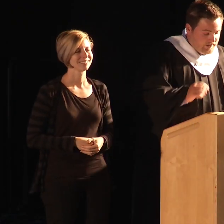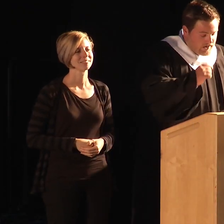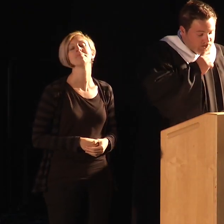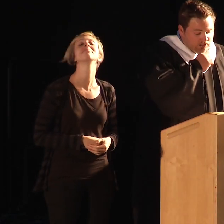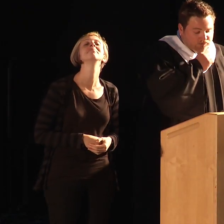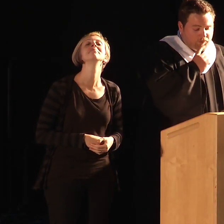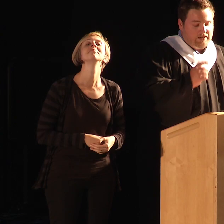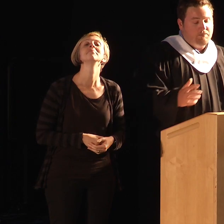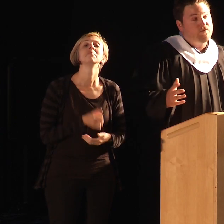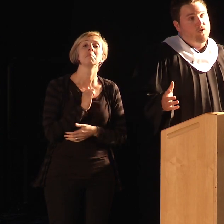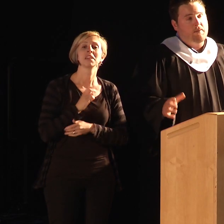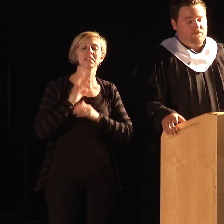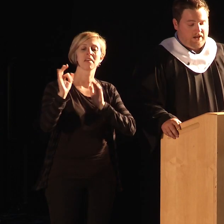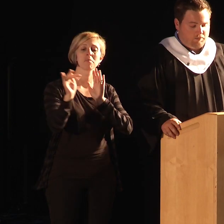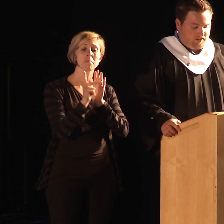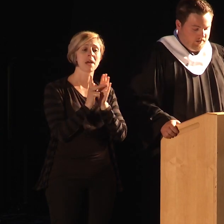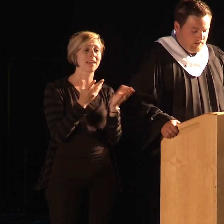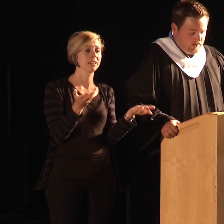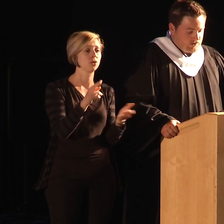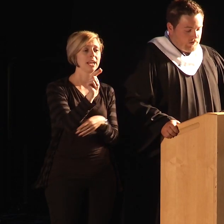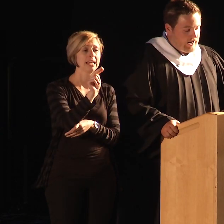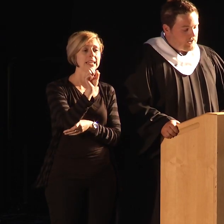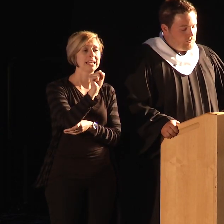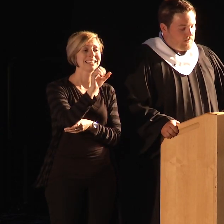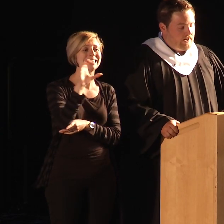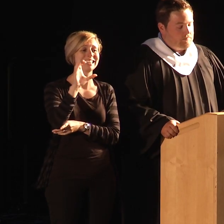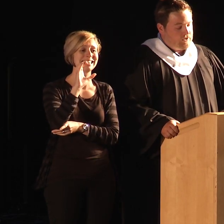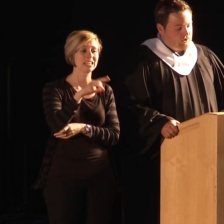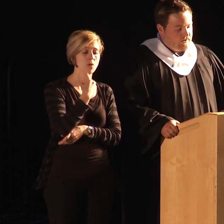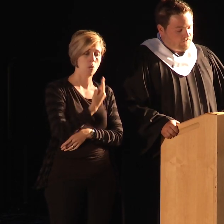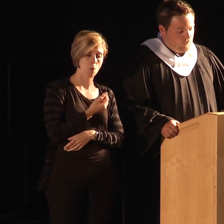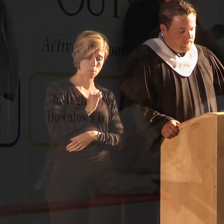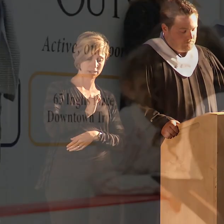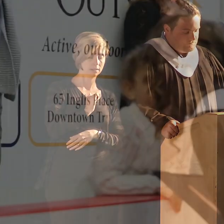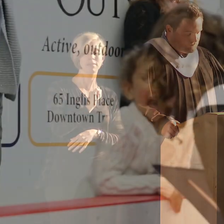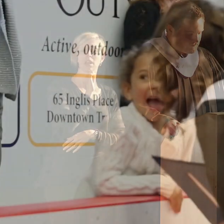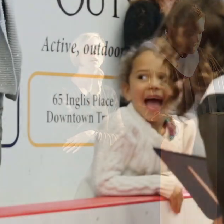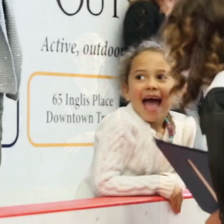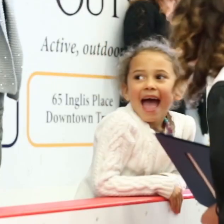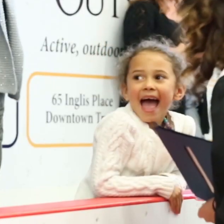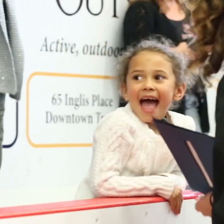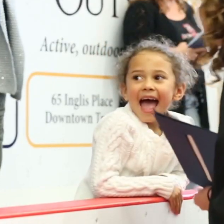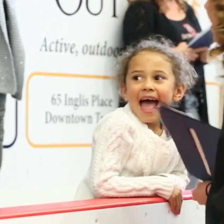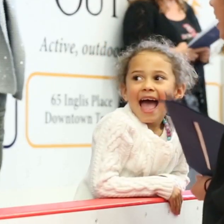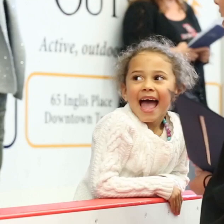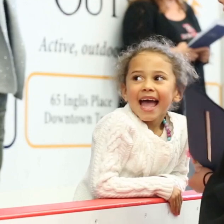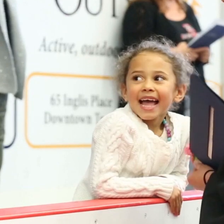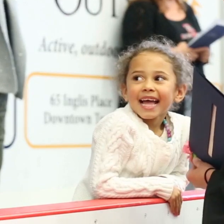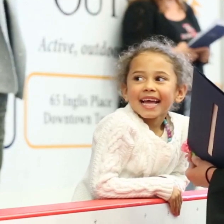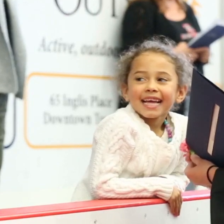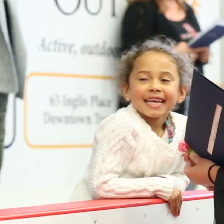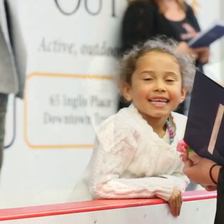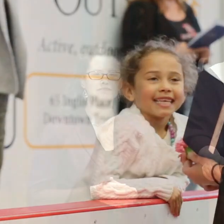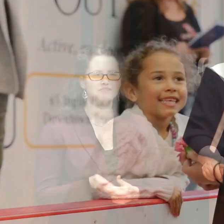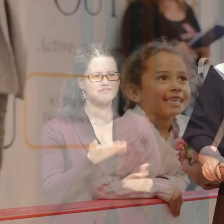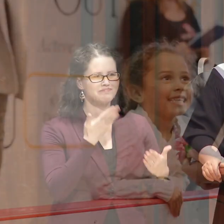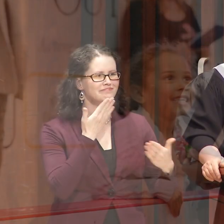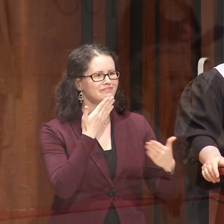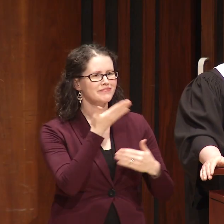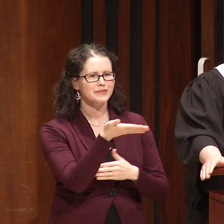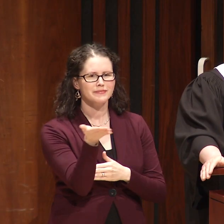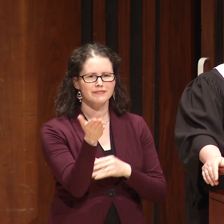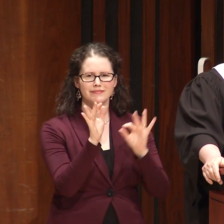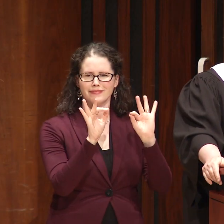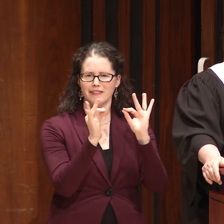NSCC not just for me but for my family so that I could provide a better life for them. So let's extend our thanks to our family and friends